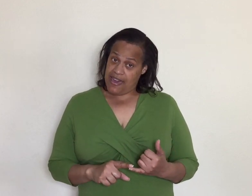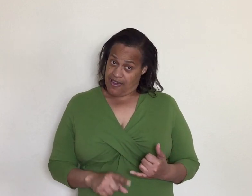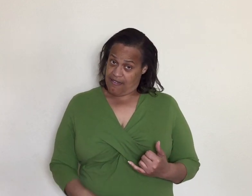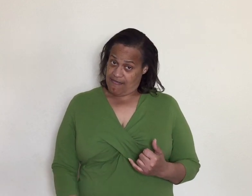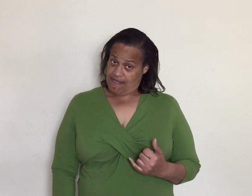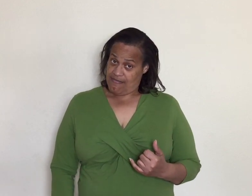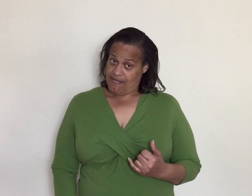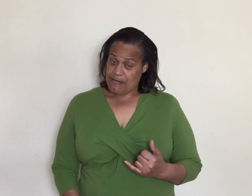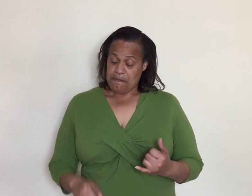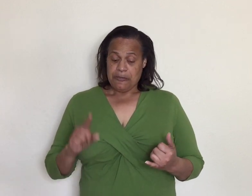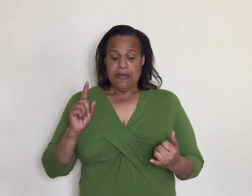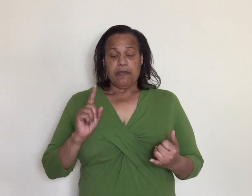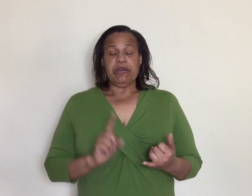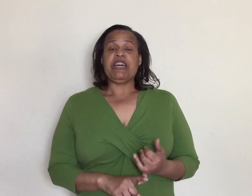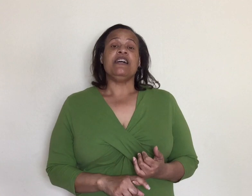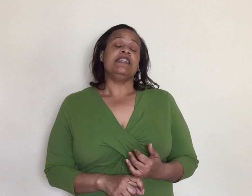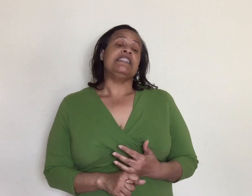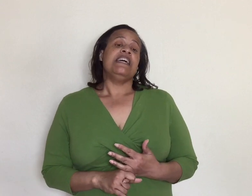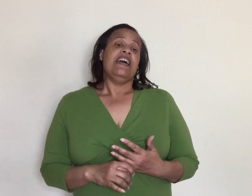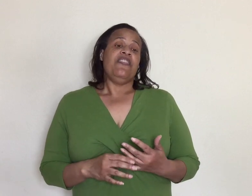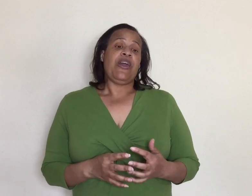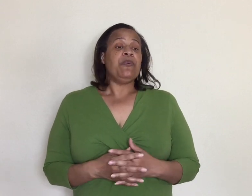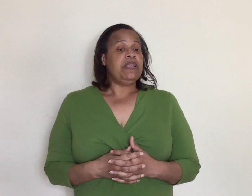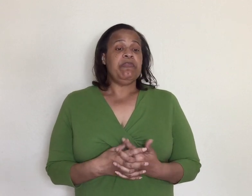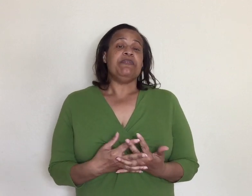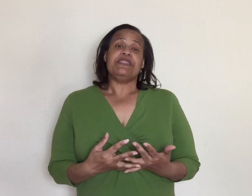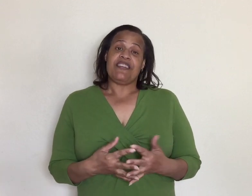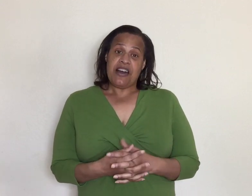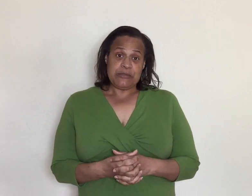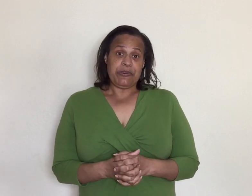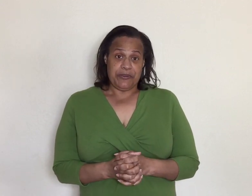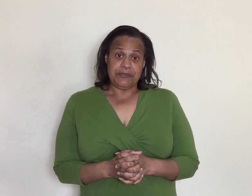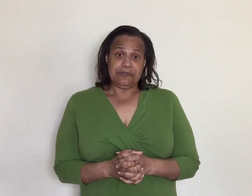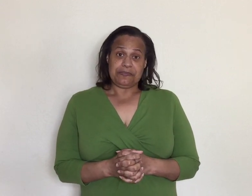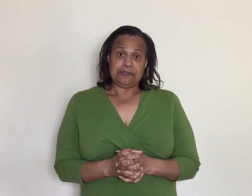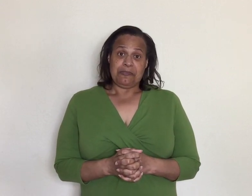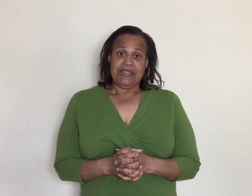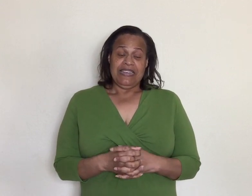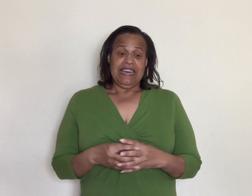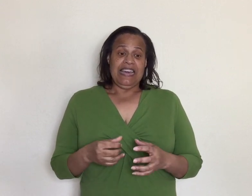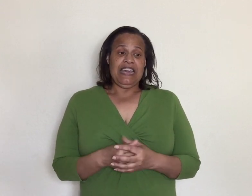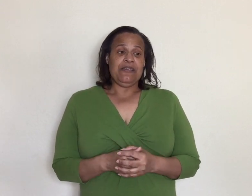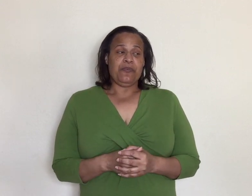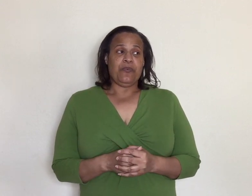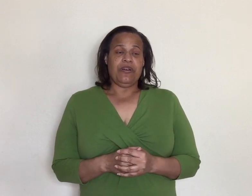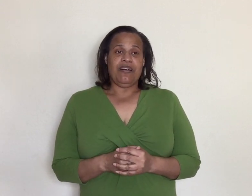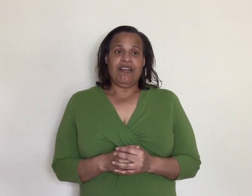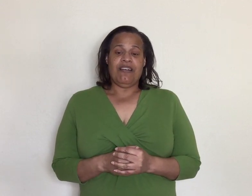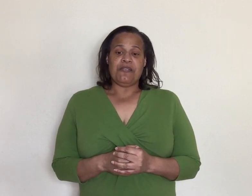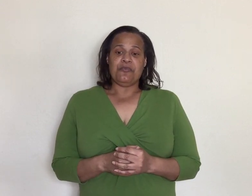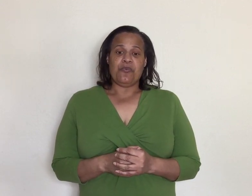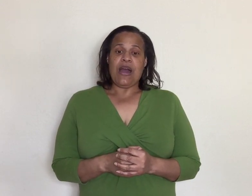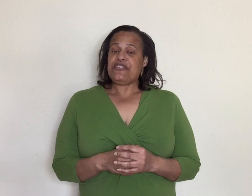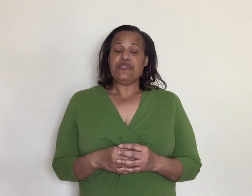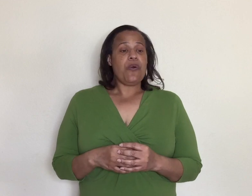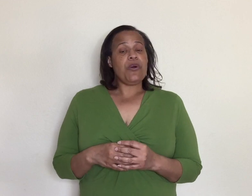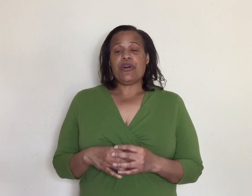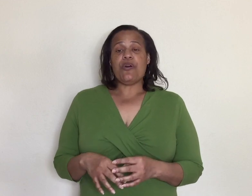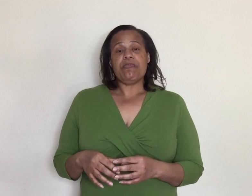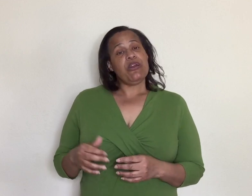because they wouldn't admit them to the hospital and uh why you don't want to go and be